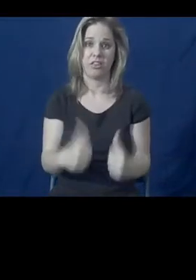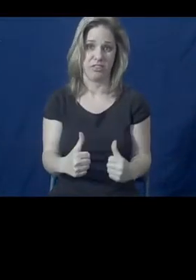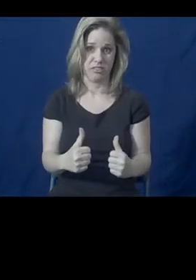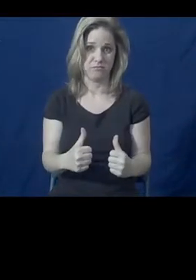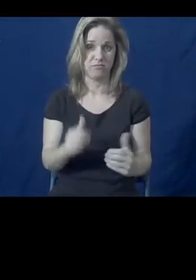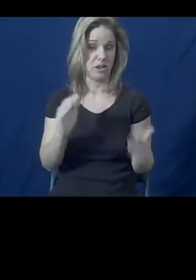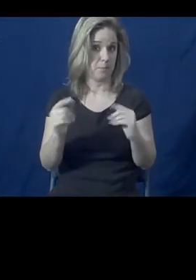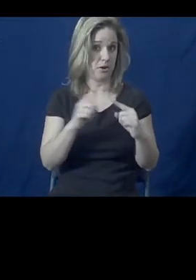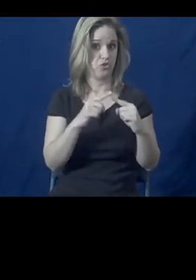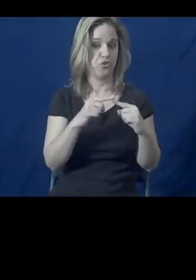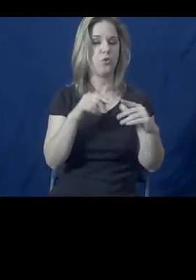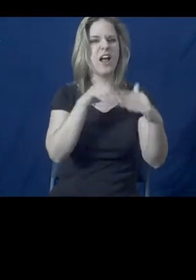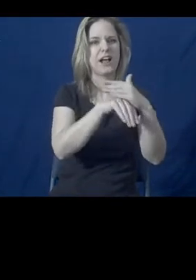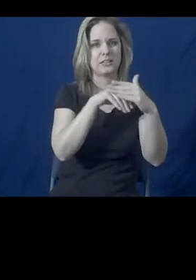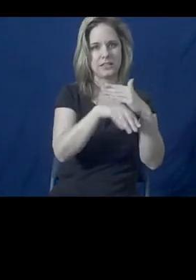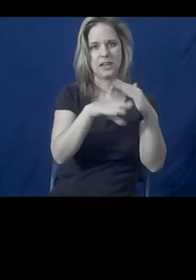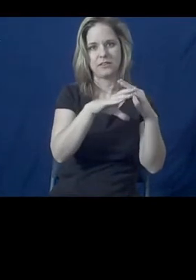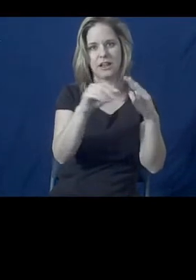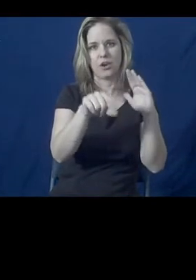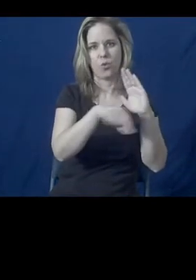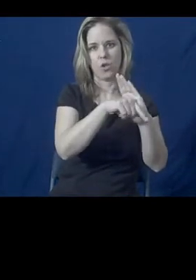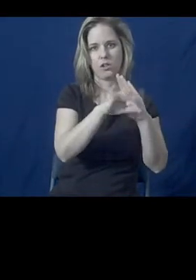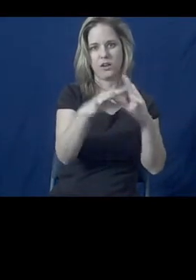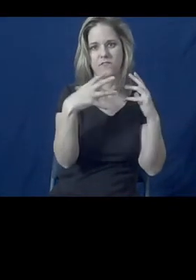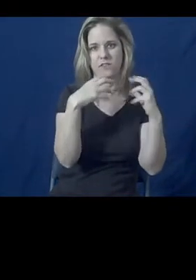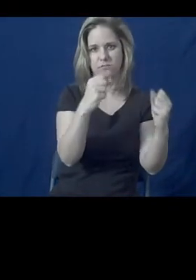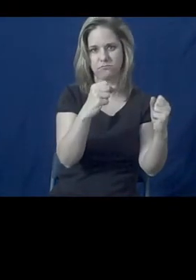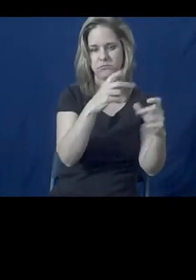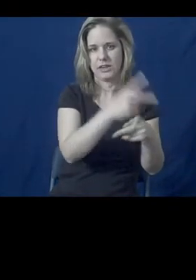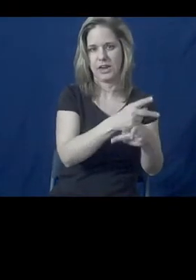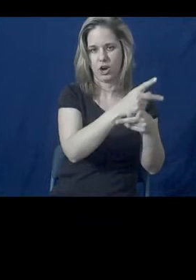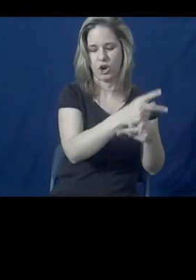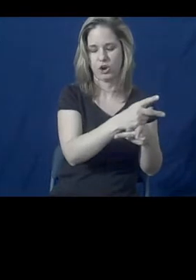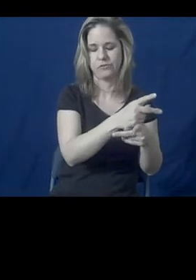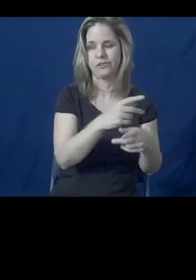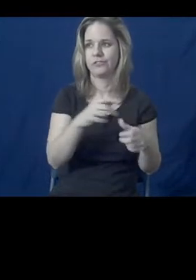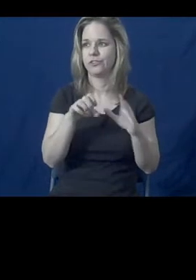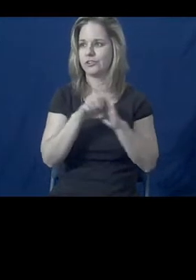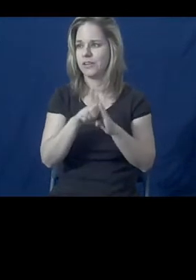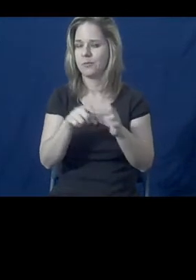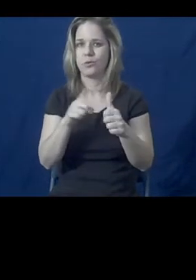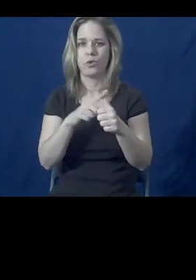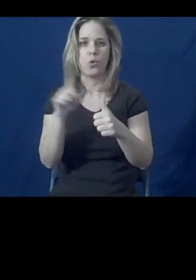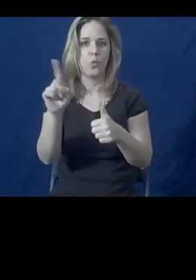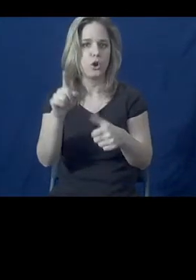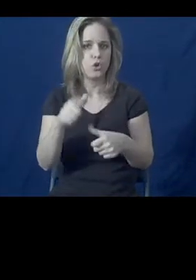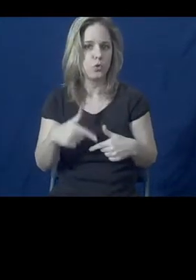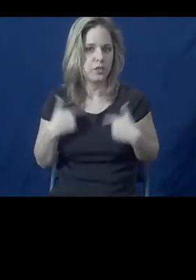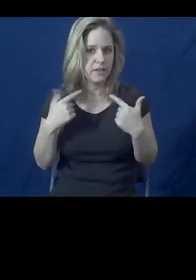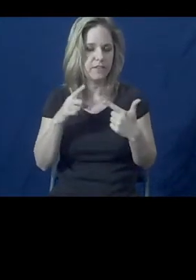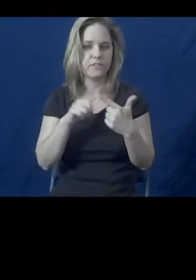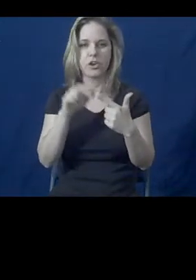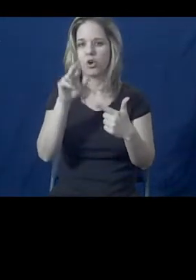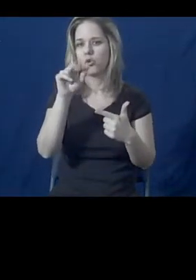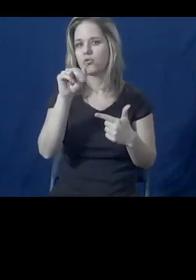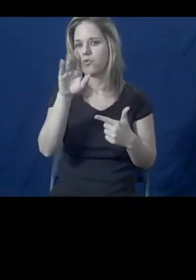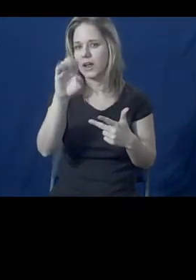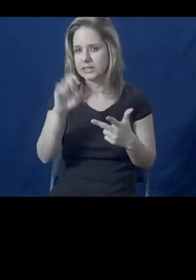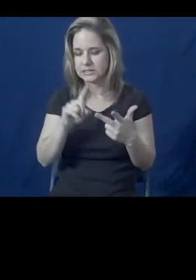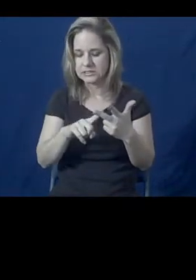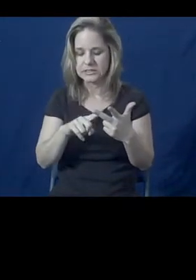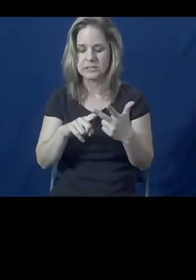quality of care. So things like where you live, what race you are, how much you make, your